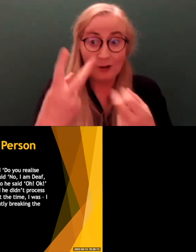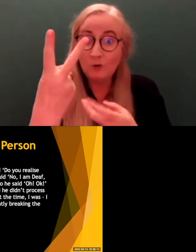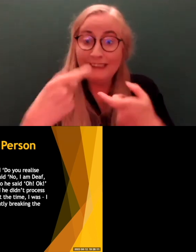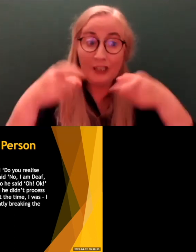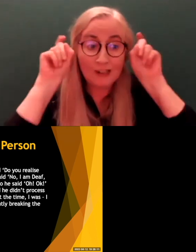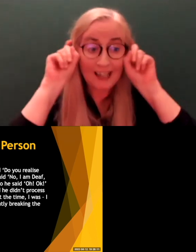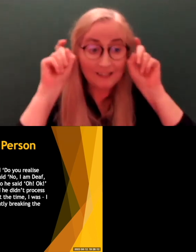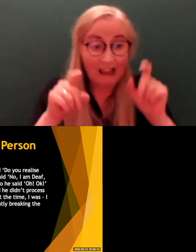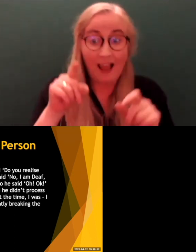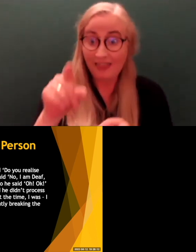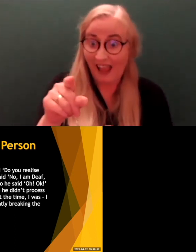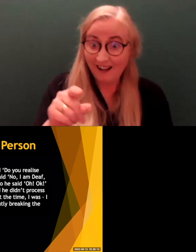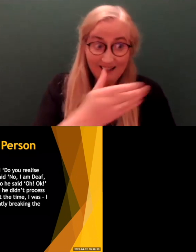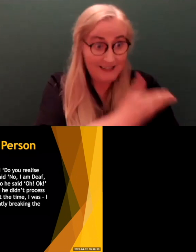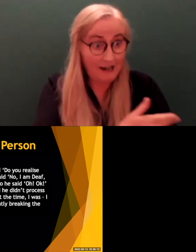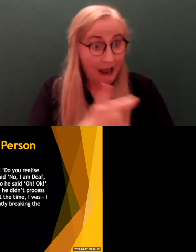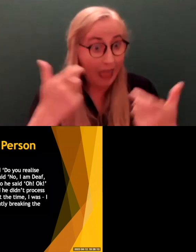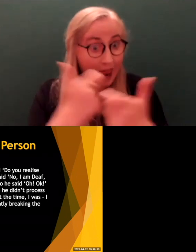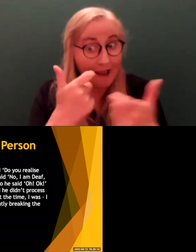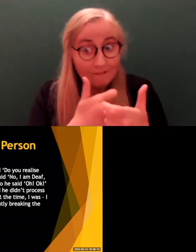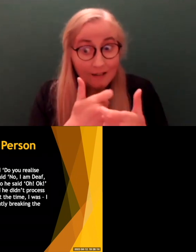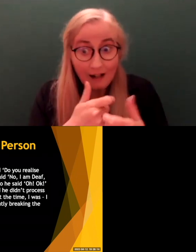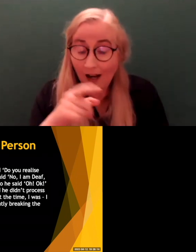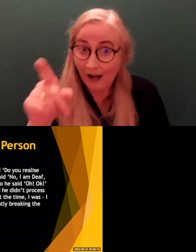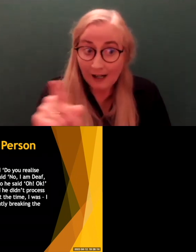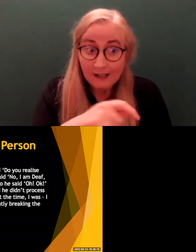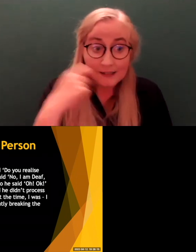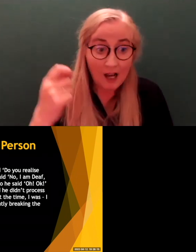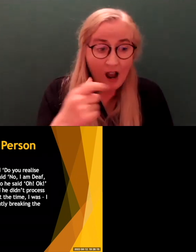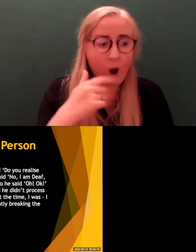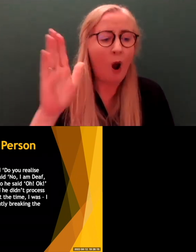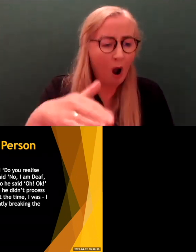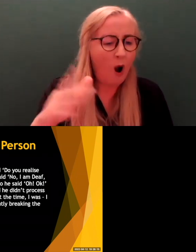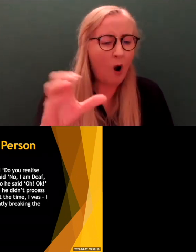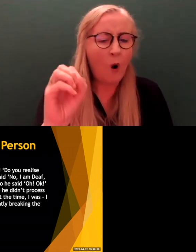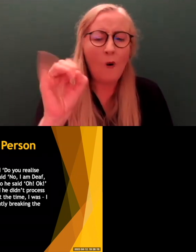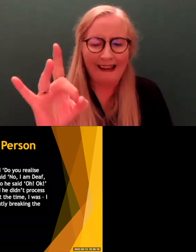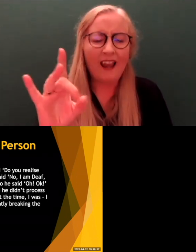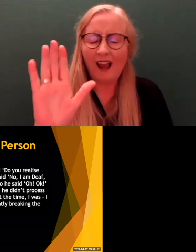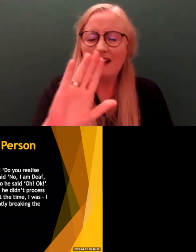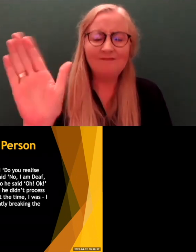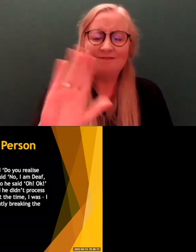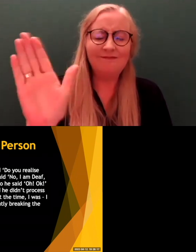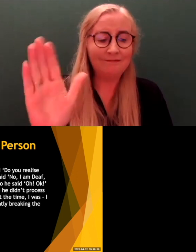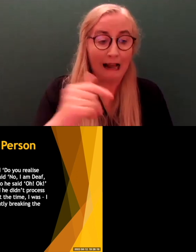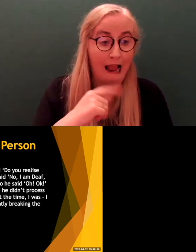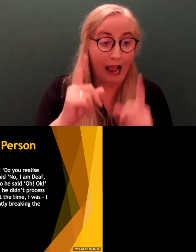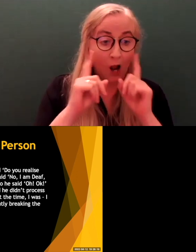started to laugh. And so he said, the guard had said, OK, OK. So I don't know if he felt sorry for me